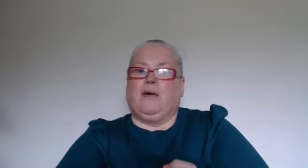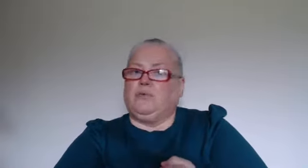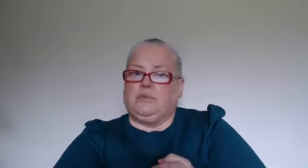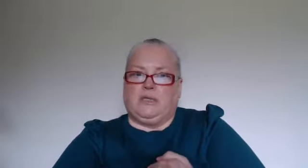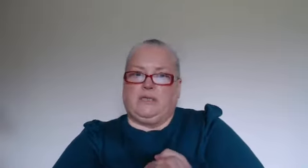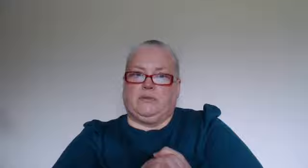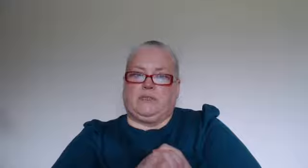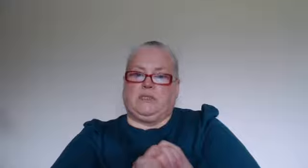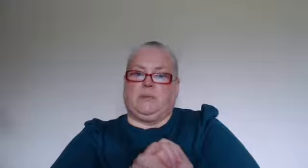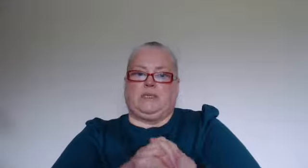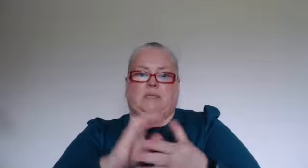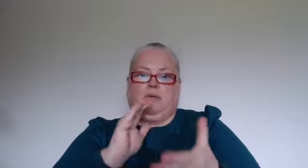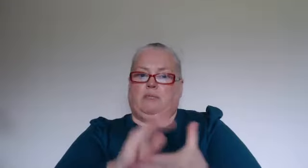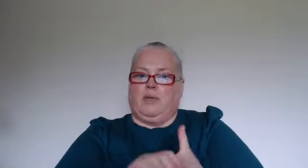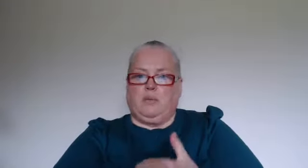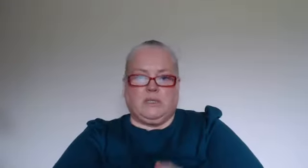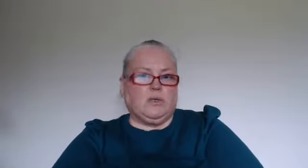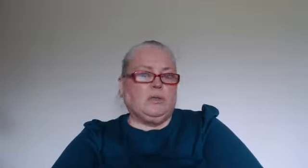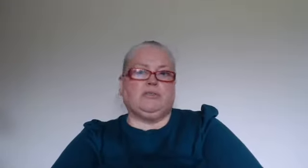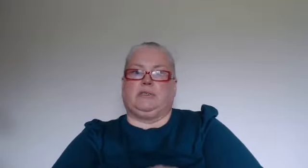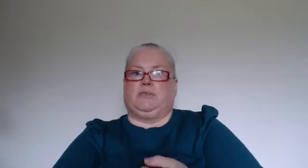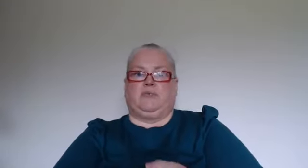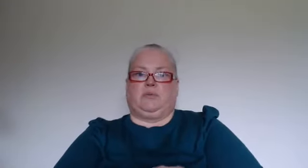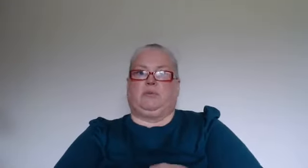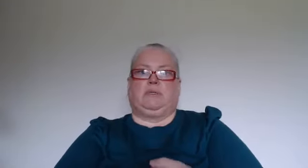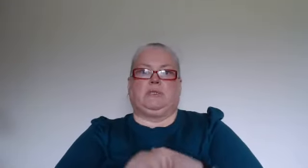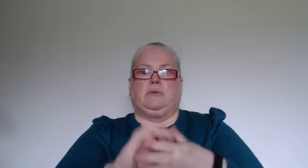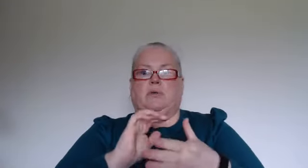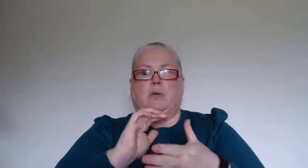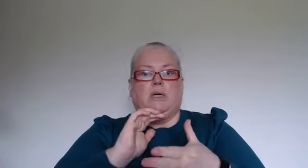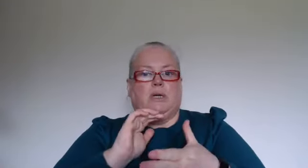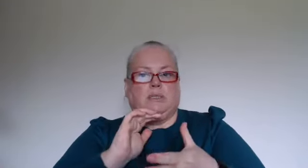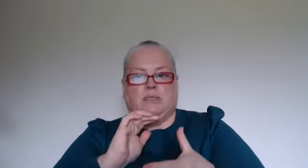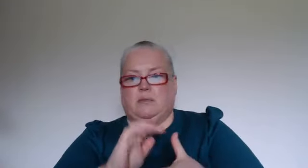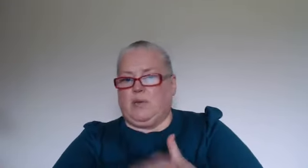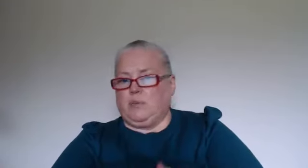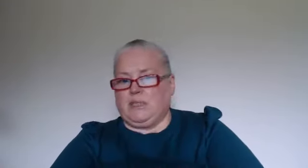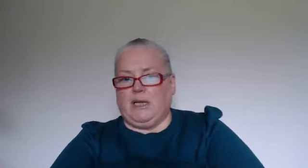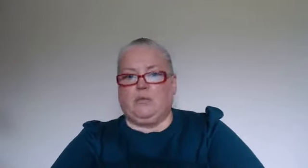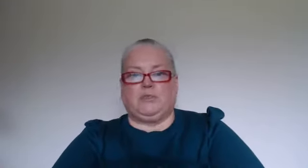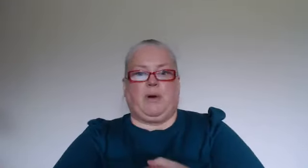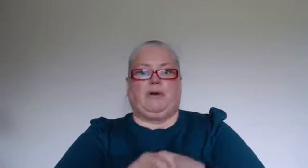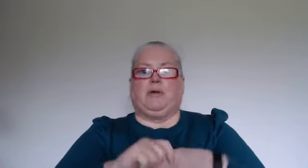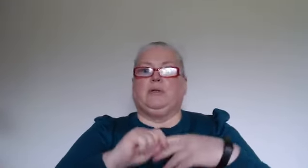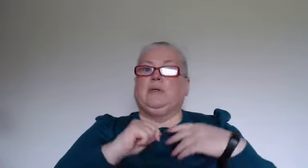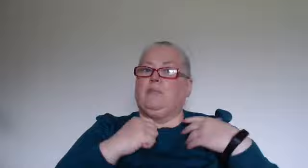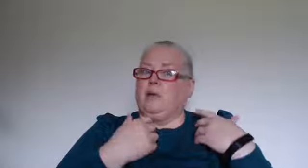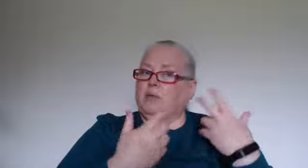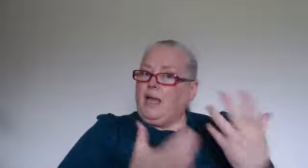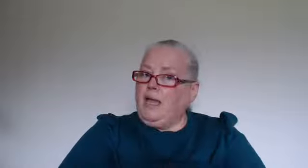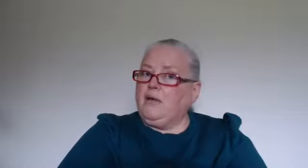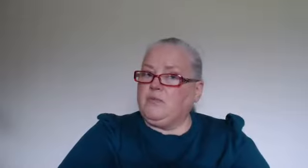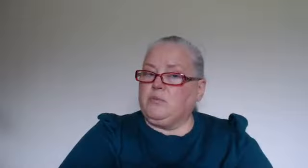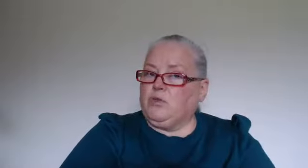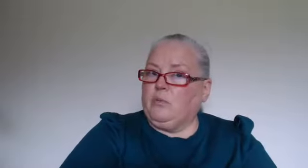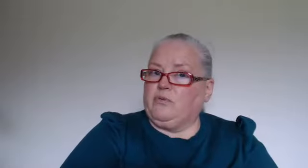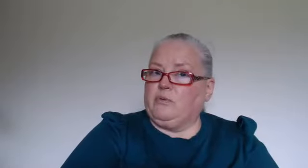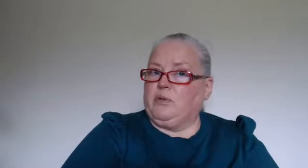have an undiagnosed disability. Maybe it's a cultural difference between the two of you. As I said maybe it's a language barrier. Maybe they have some trauma from their